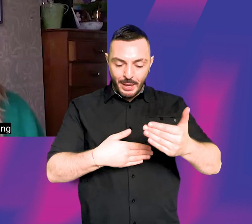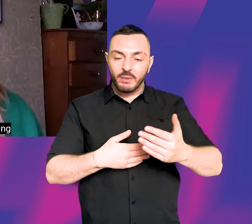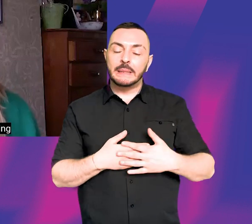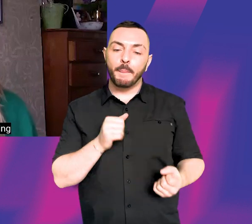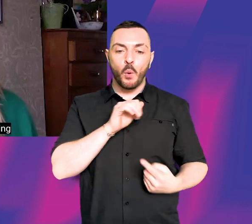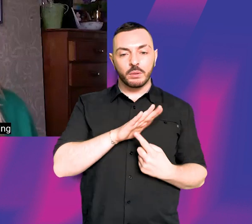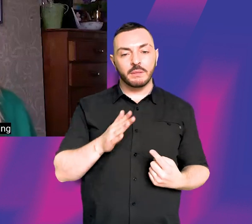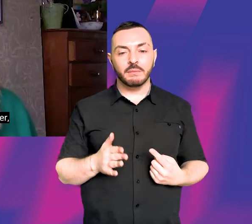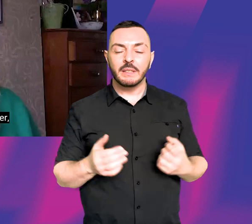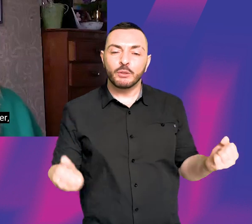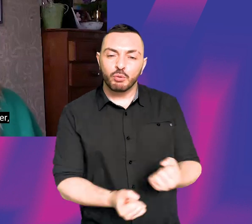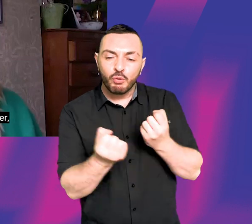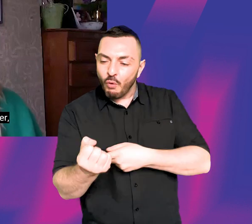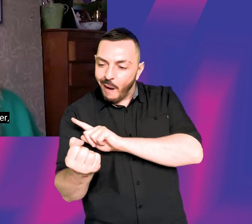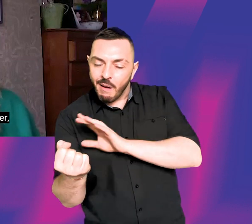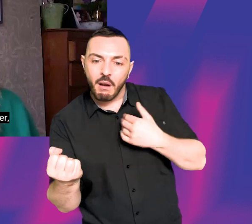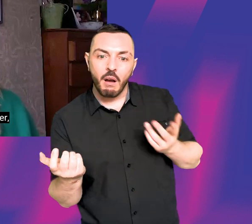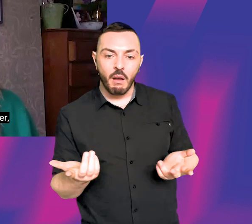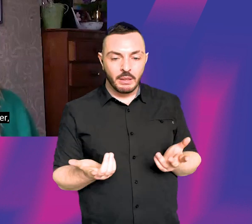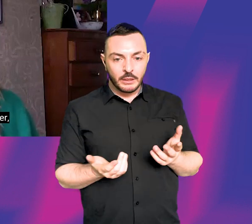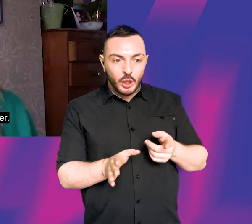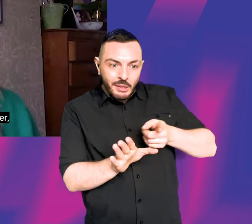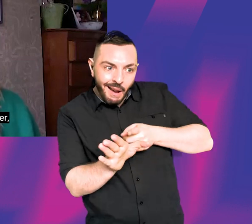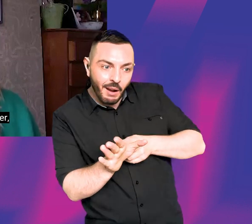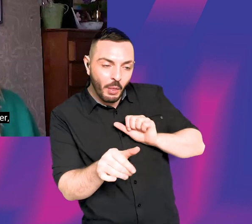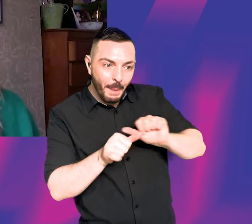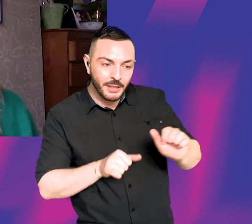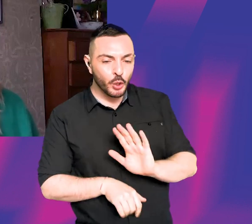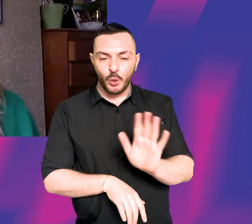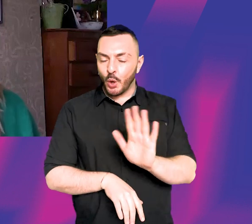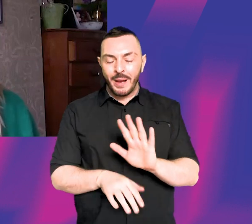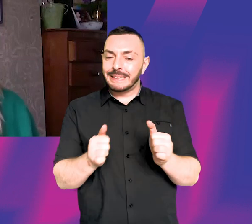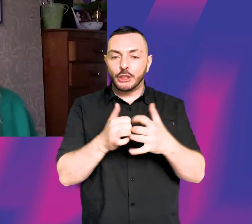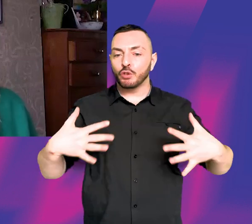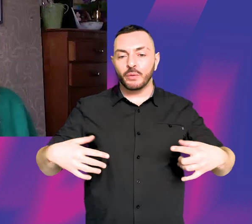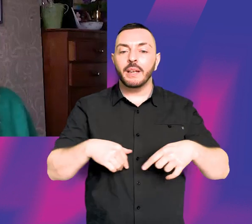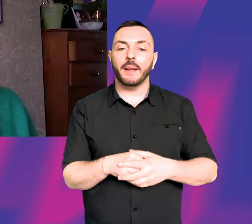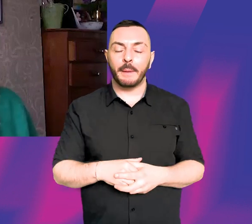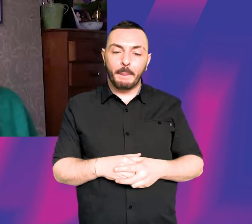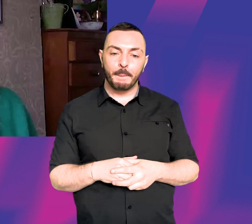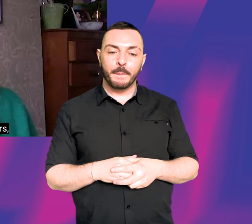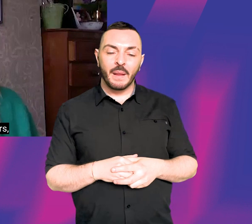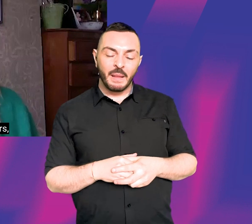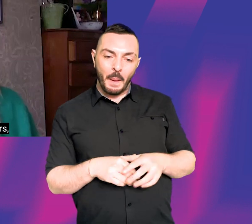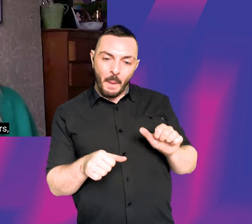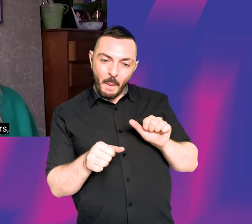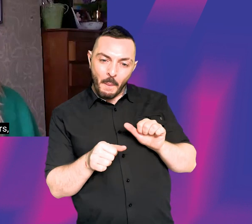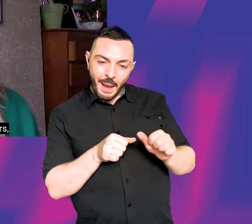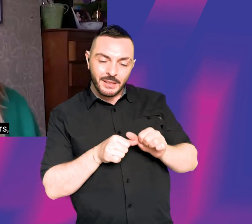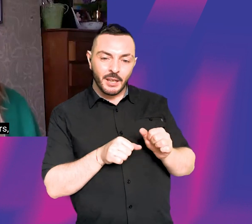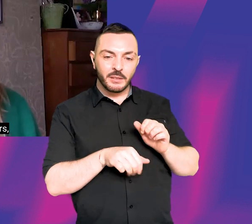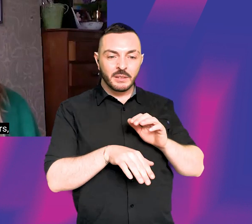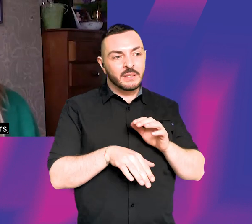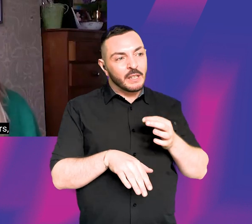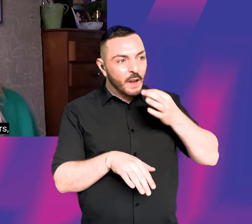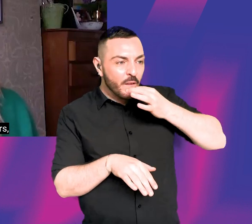think there's a strong, there's always this thing where like the younger you start, the better, the younger you start, the better. And I don't necessarily feel like that myself. I think had I been